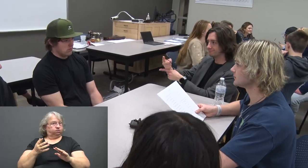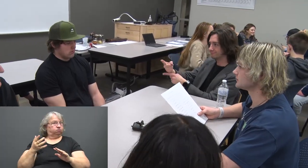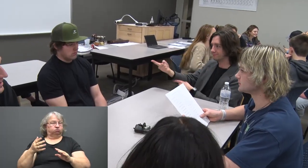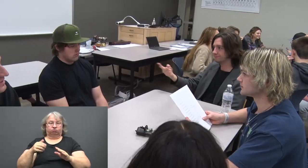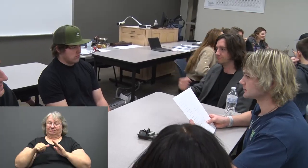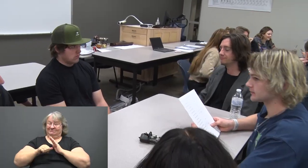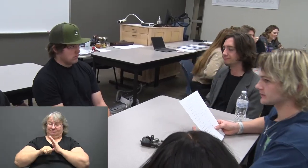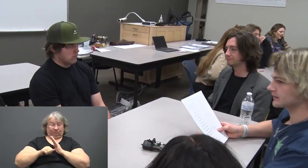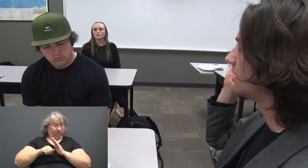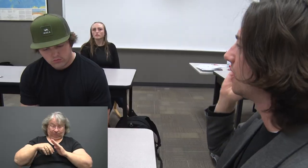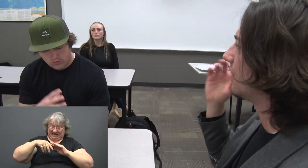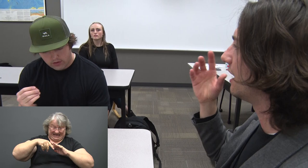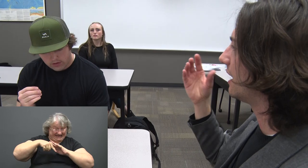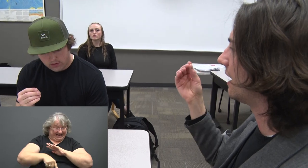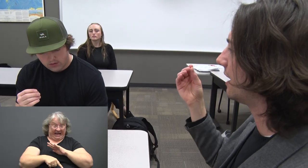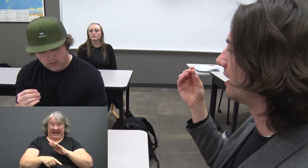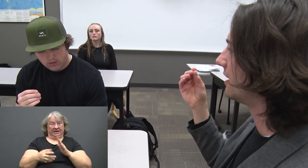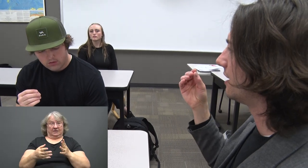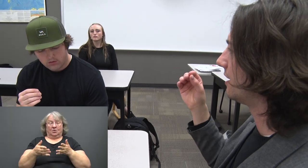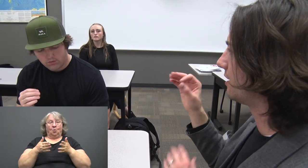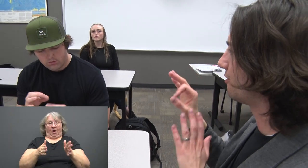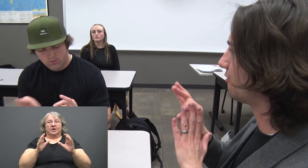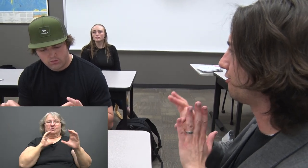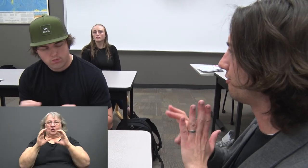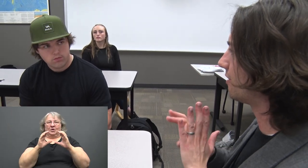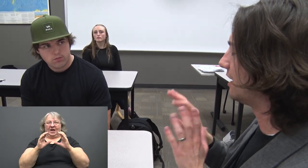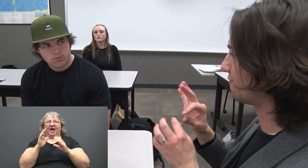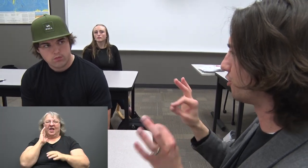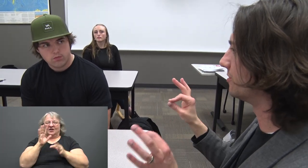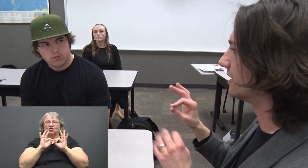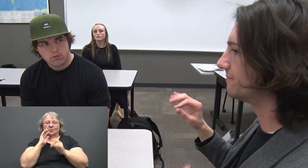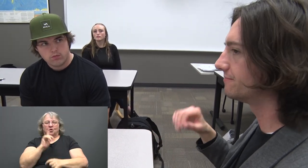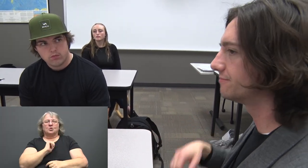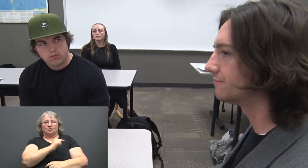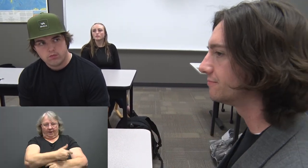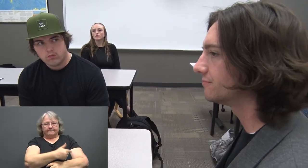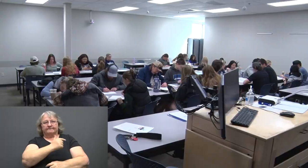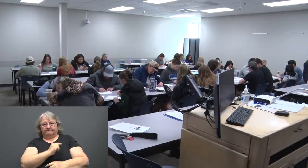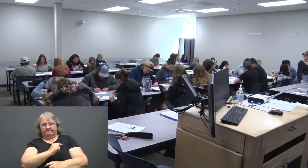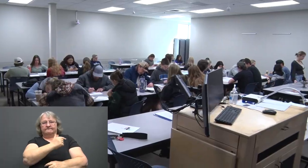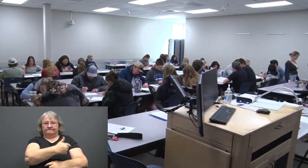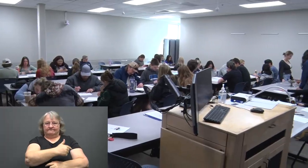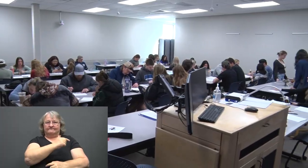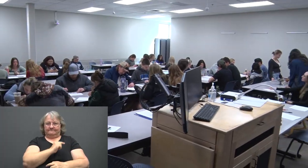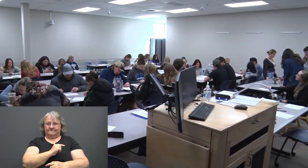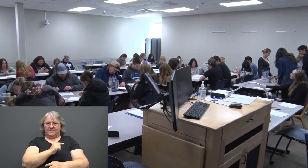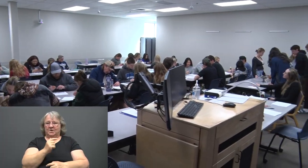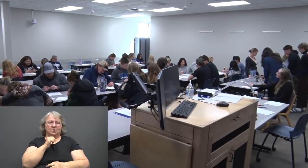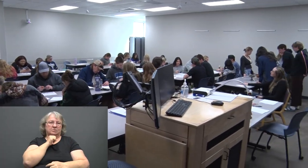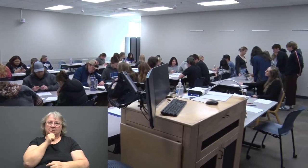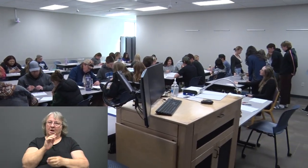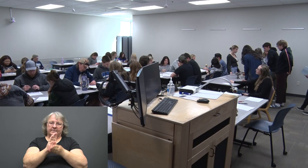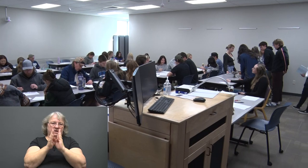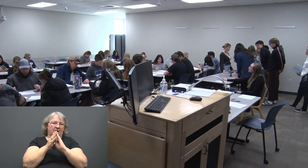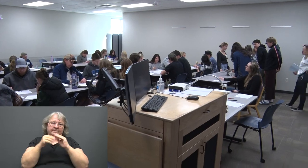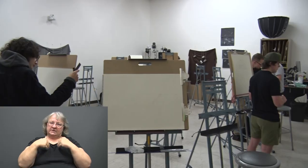of communication, most will trade off interpretations every 15 to 20 minutes, so as not to get weary from the translation